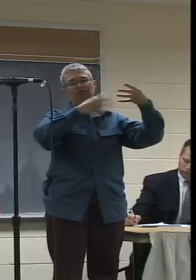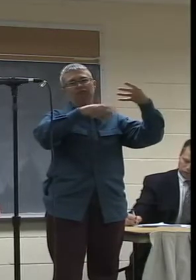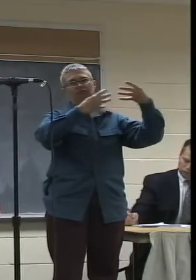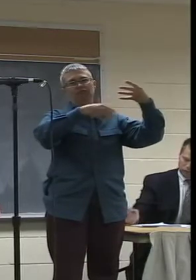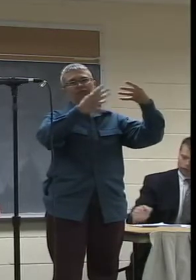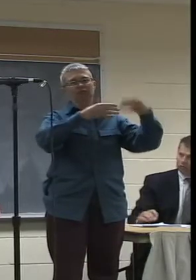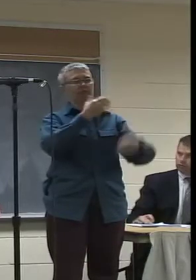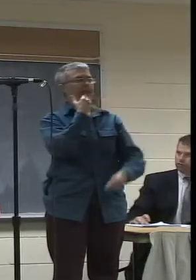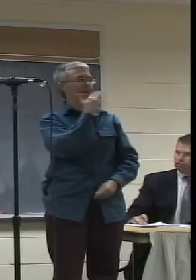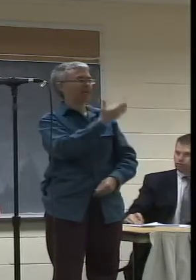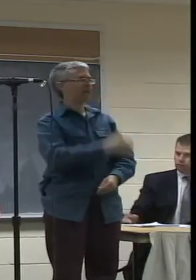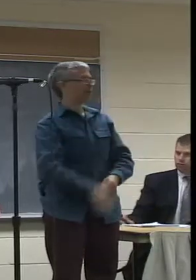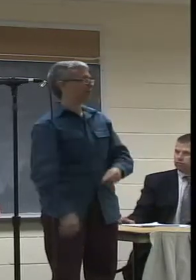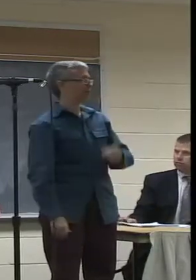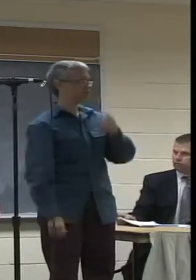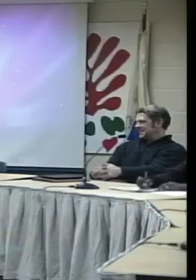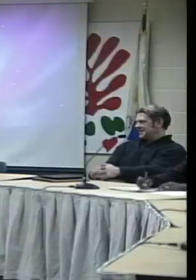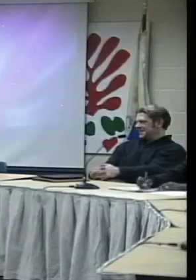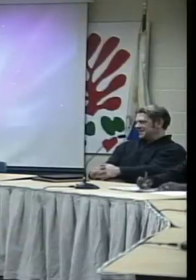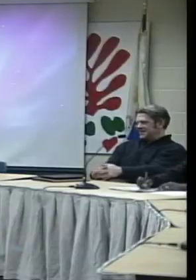you very much. Thank you.